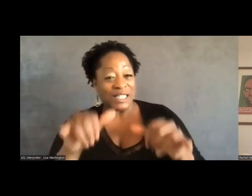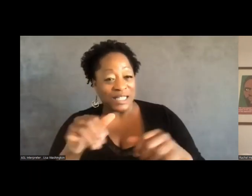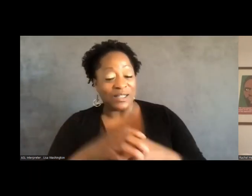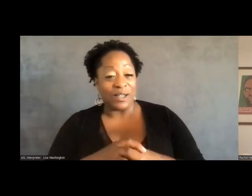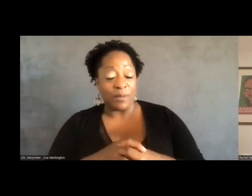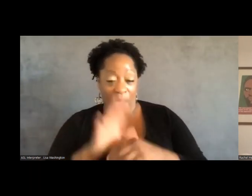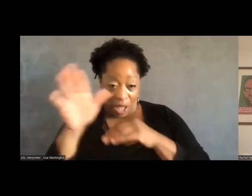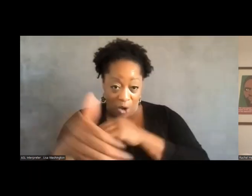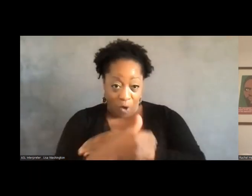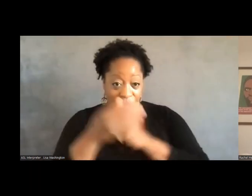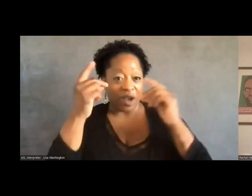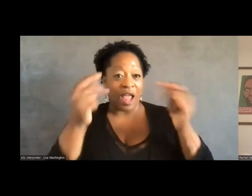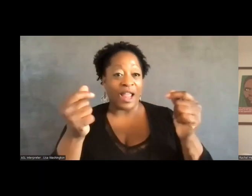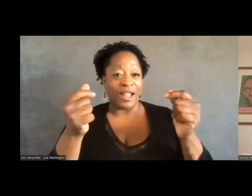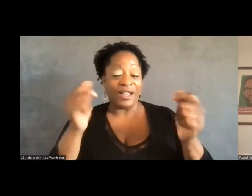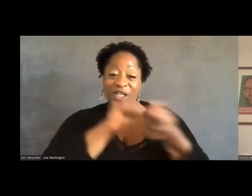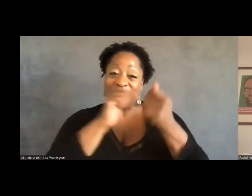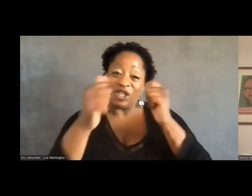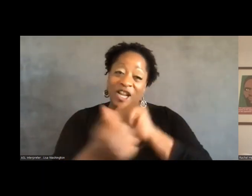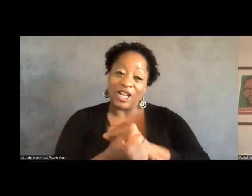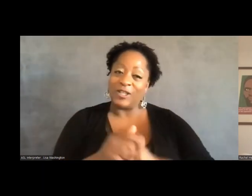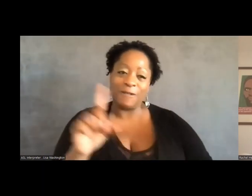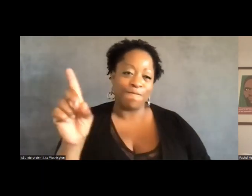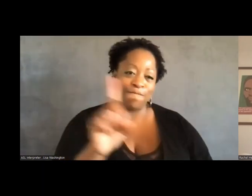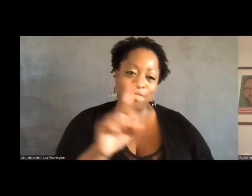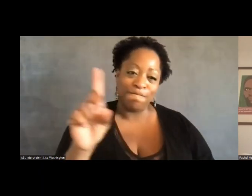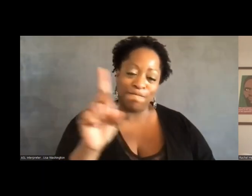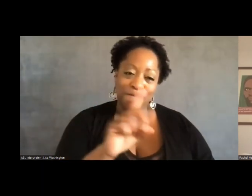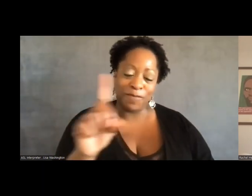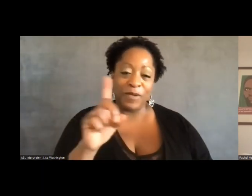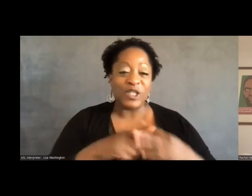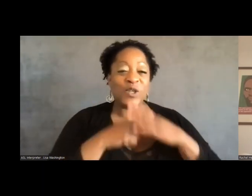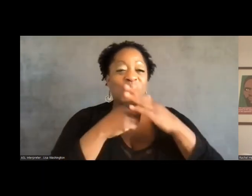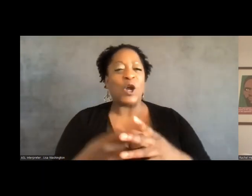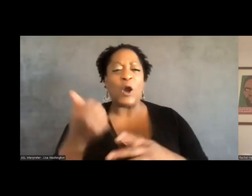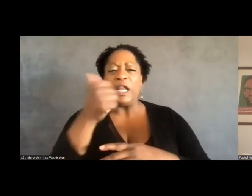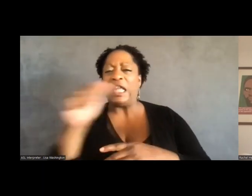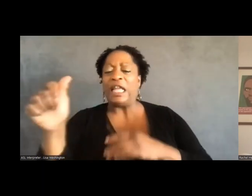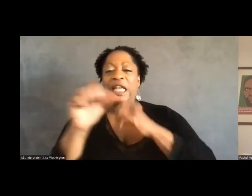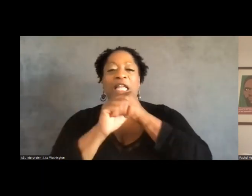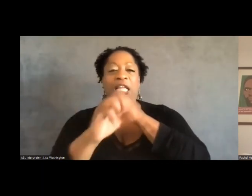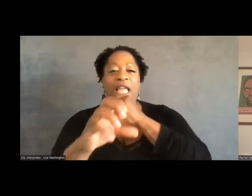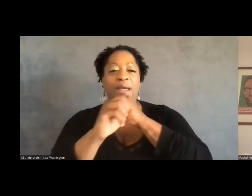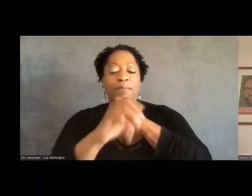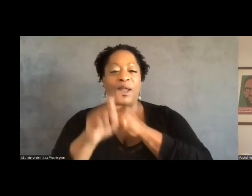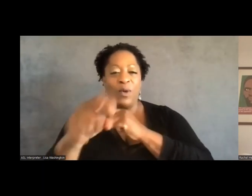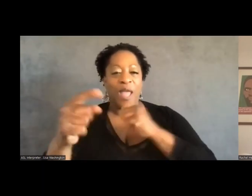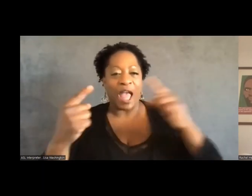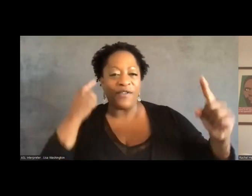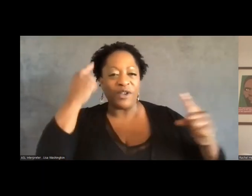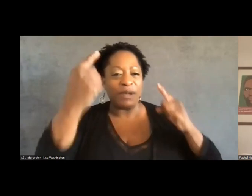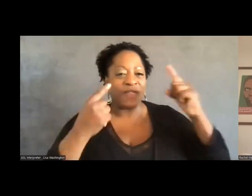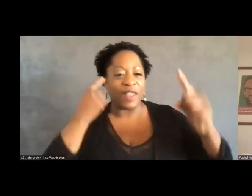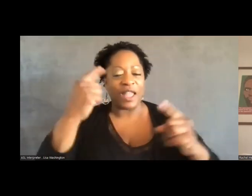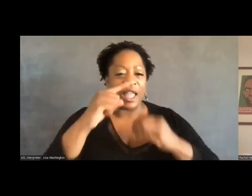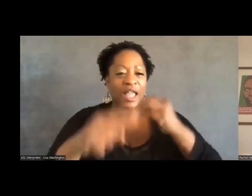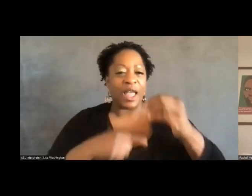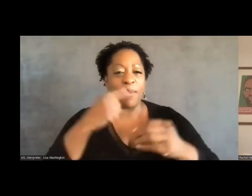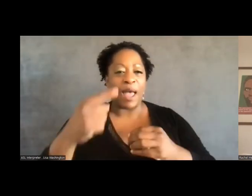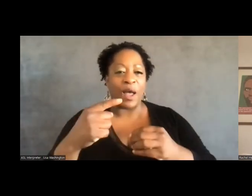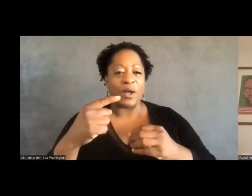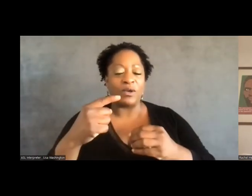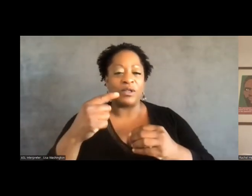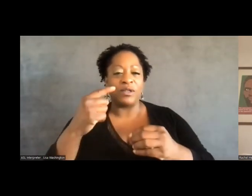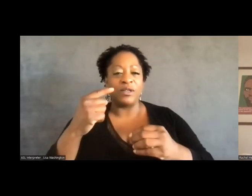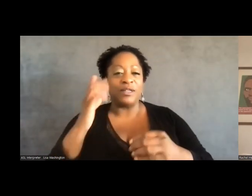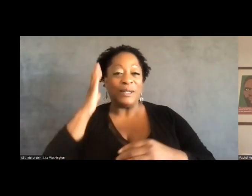probably. And so at the jump of any of these campaigns, we need to be thinking about the long-term and we need to be